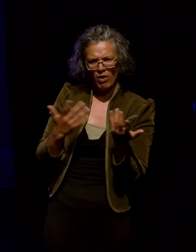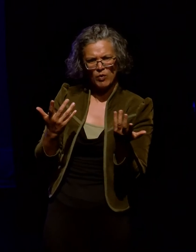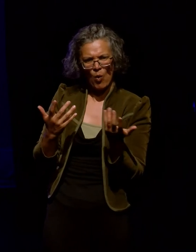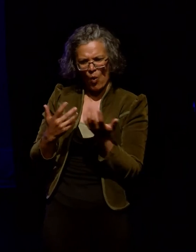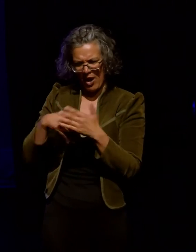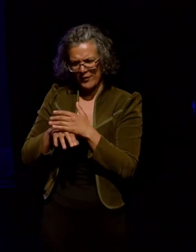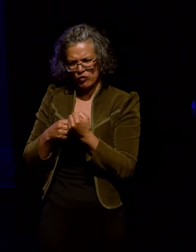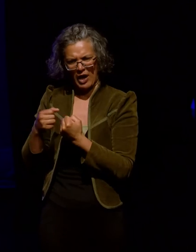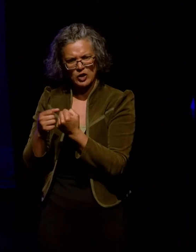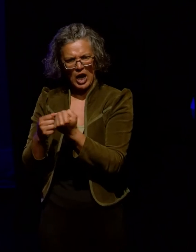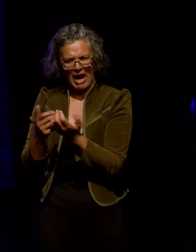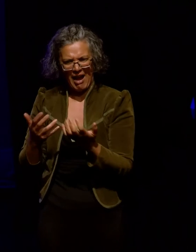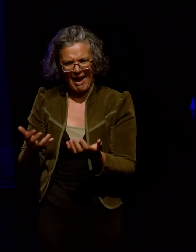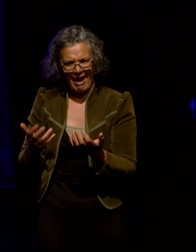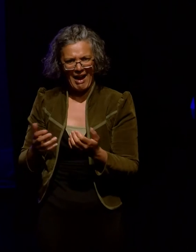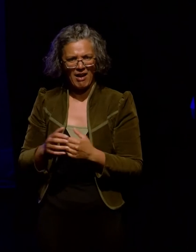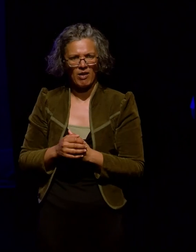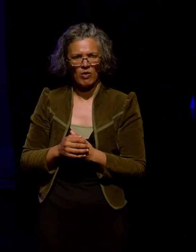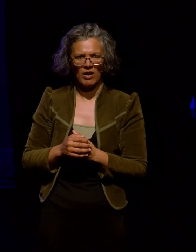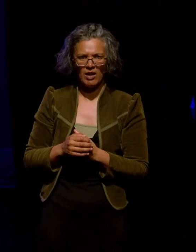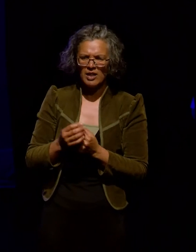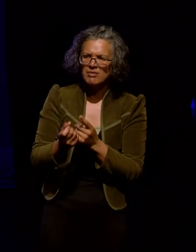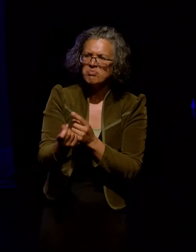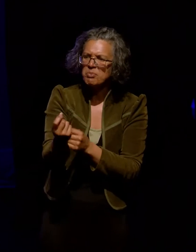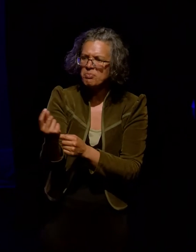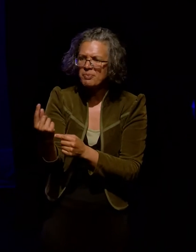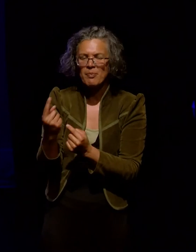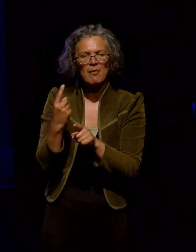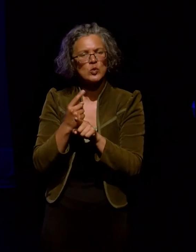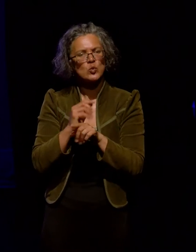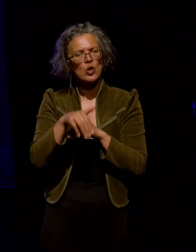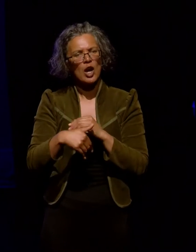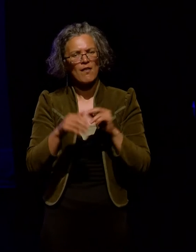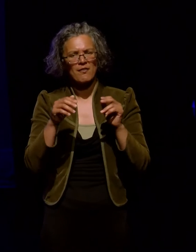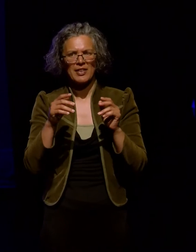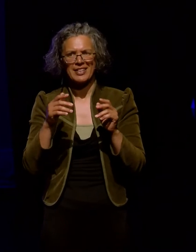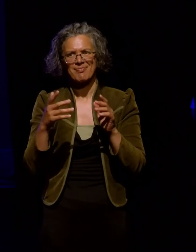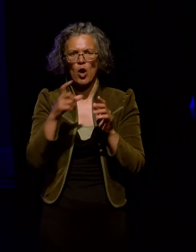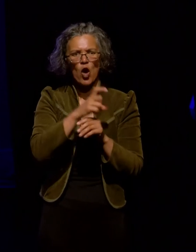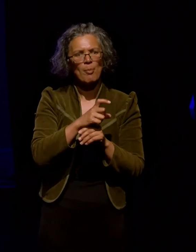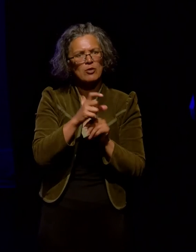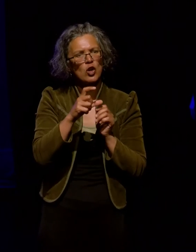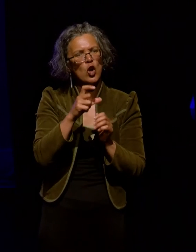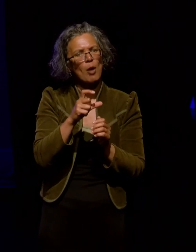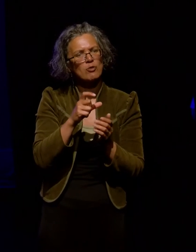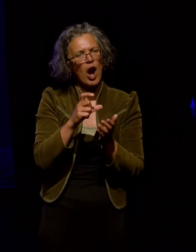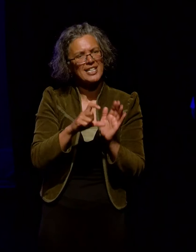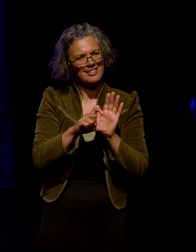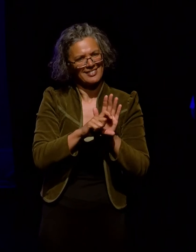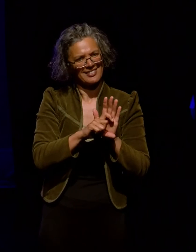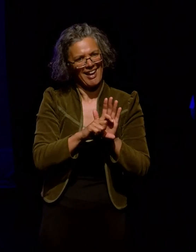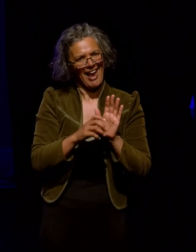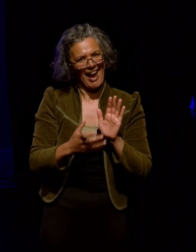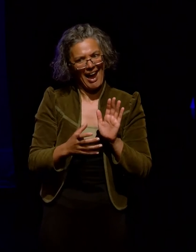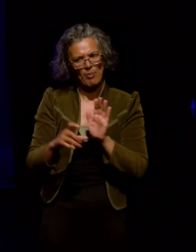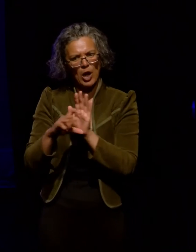There's been a lot of uncertainty expressed at forums regarding the complexity of copyright as well as how to